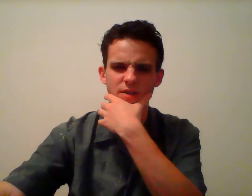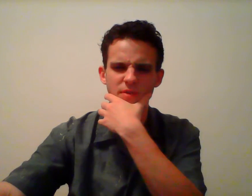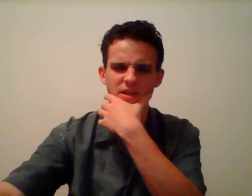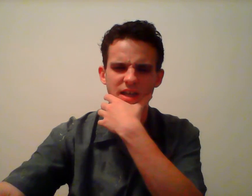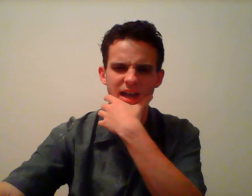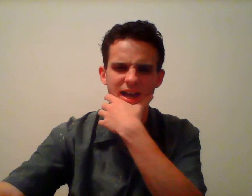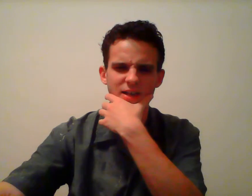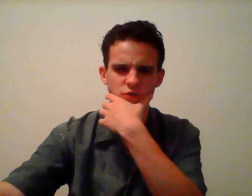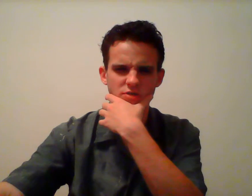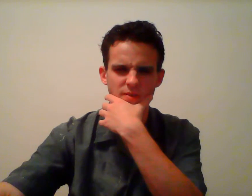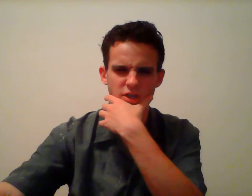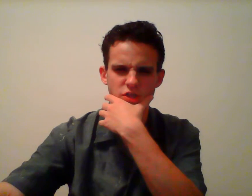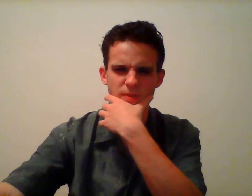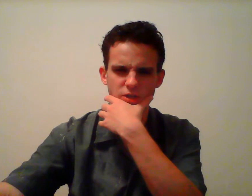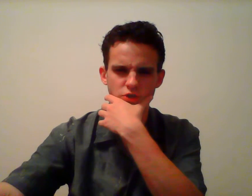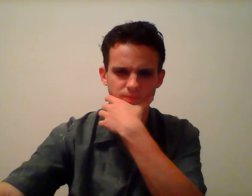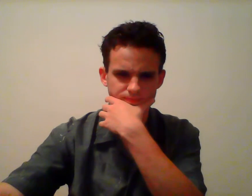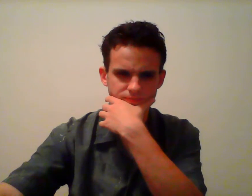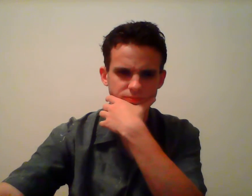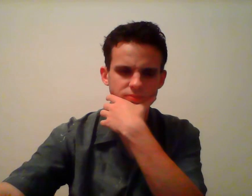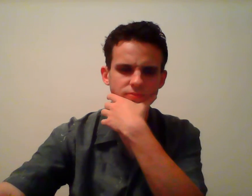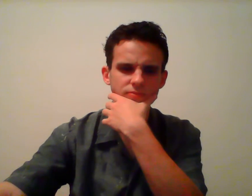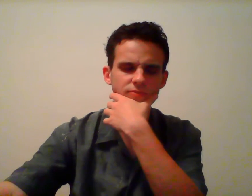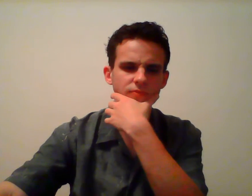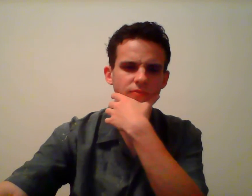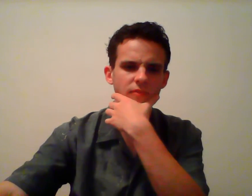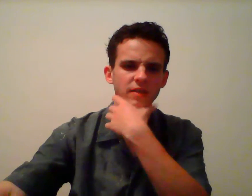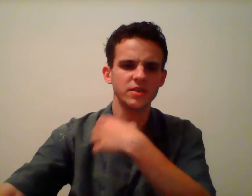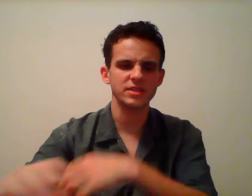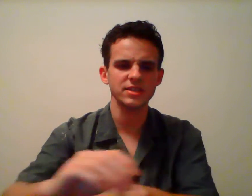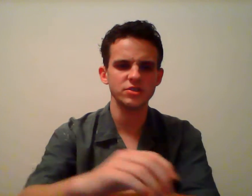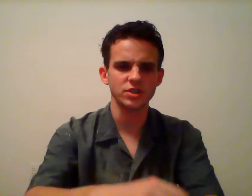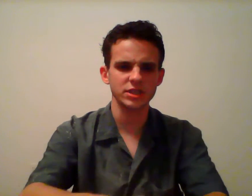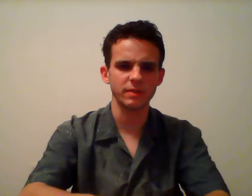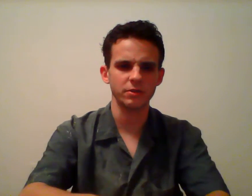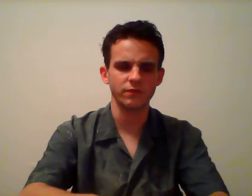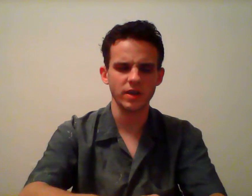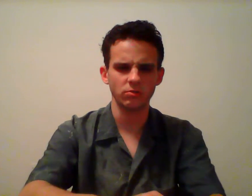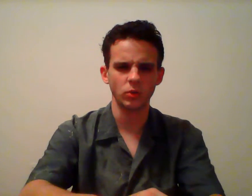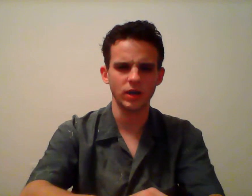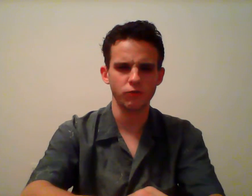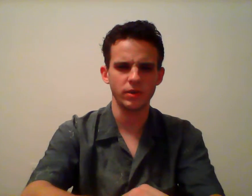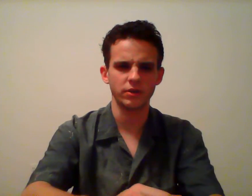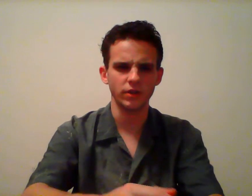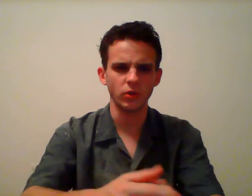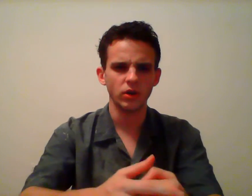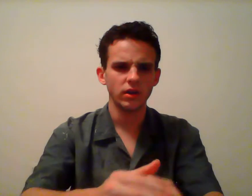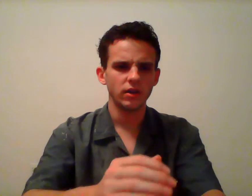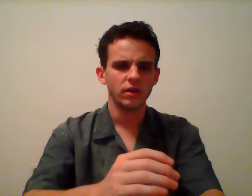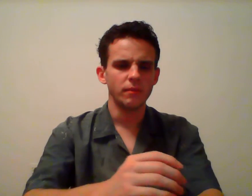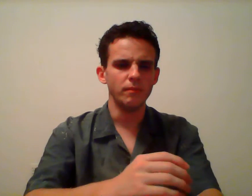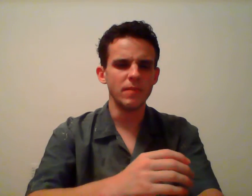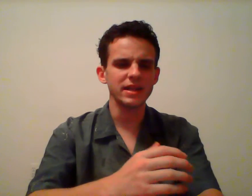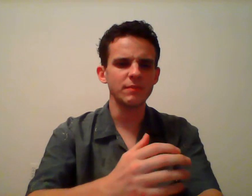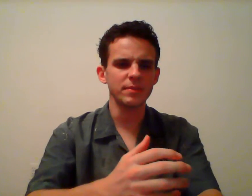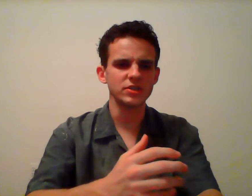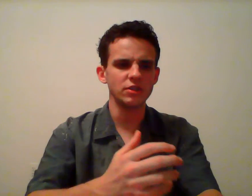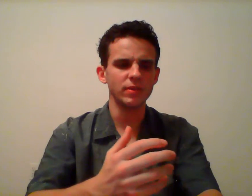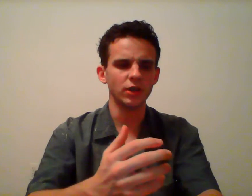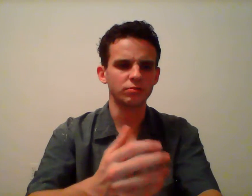treatment as attributed speech. This isn't just about the federal government, though. Many amendments in the Bill